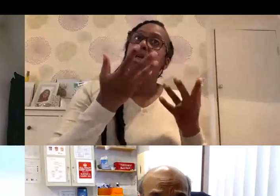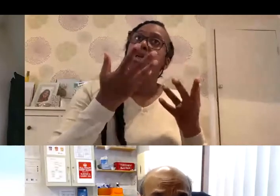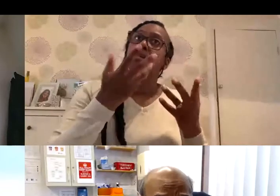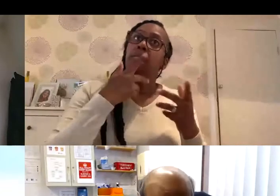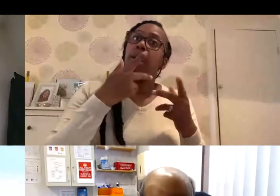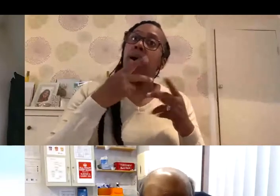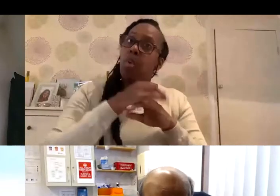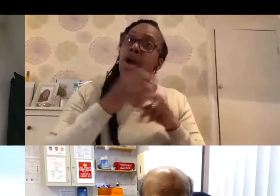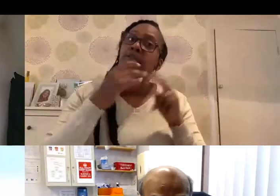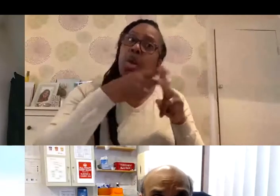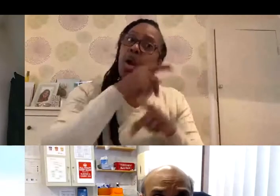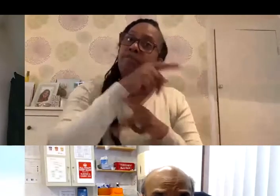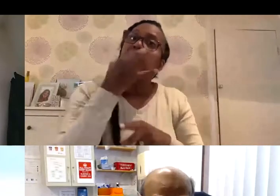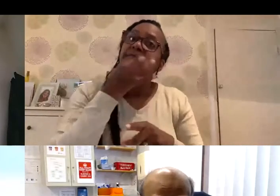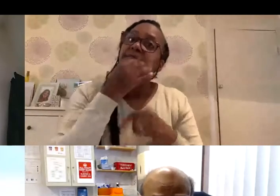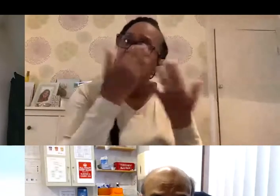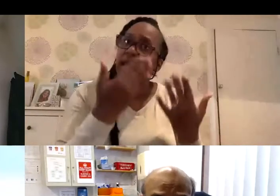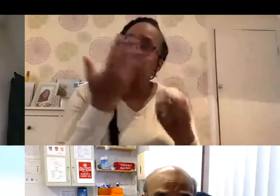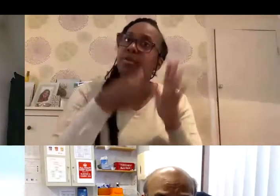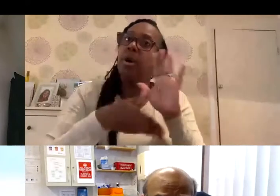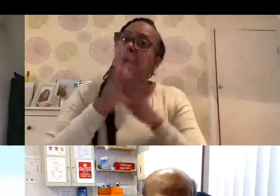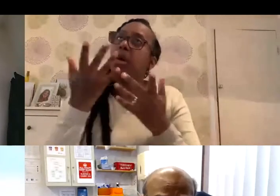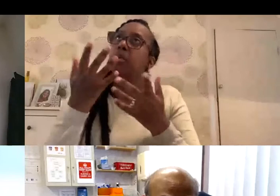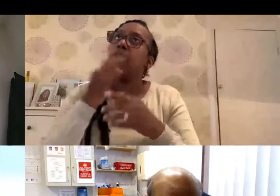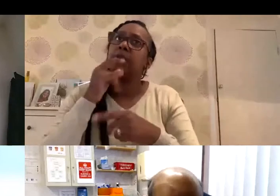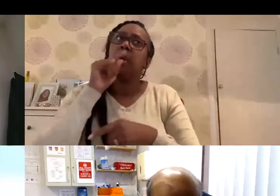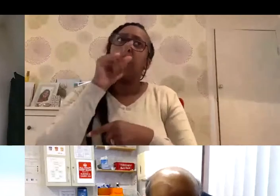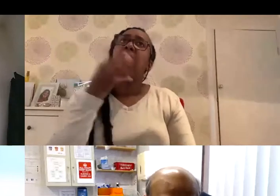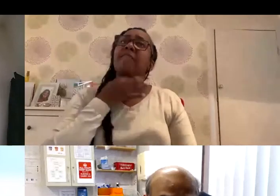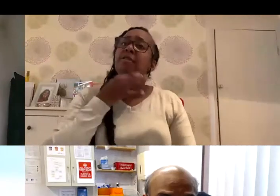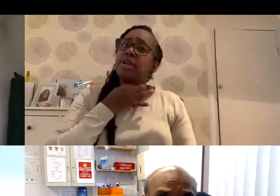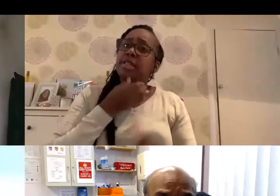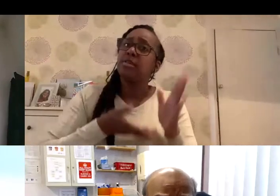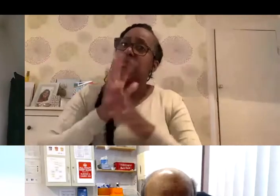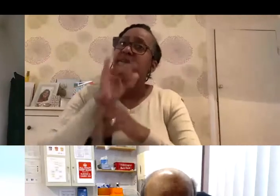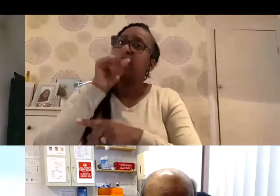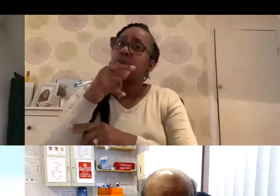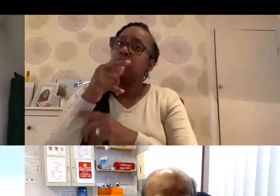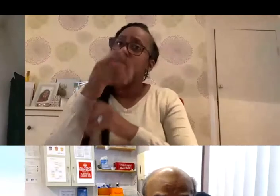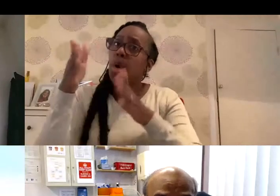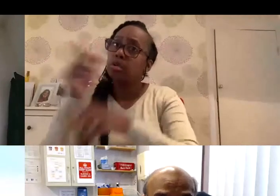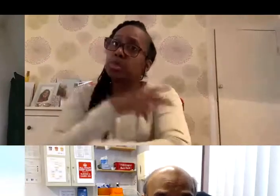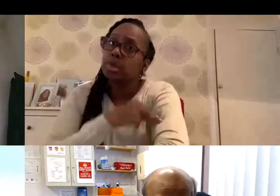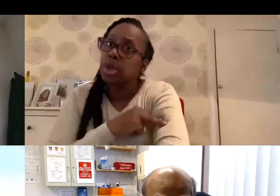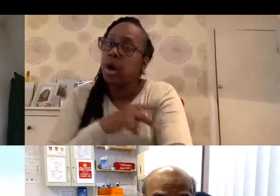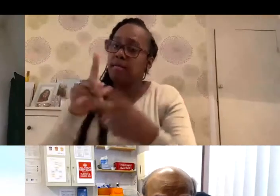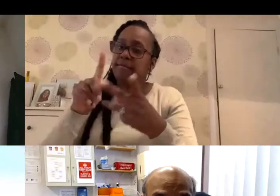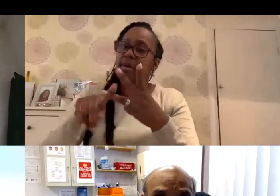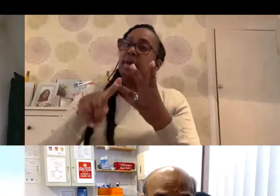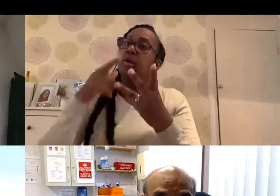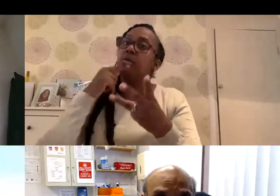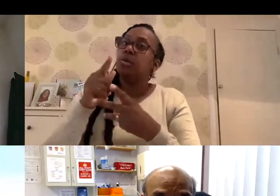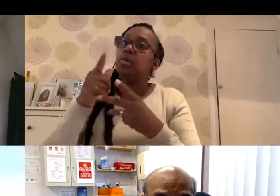few days before I go into hospital. I have a risk of giving it to the paramedic who takes me to hospital. I'll have a risk of giving my disease to the